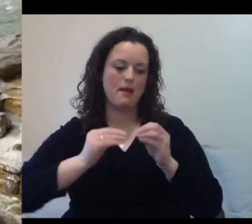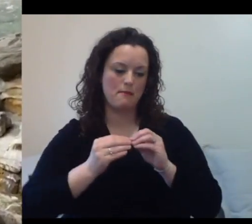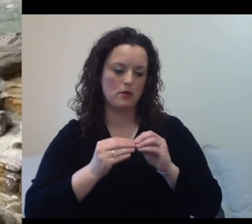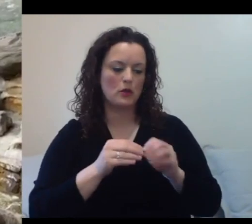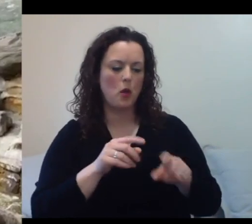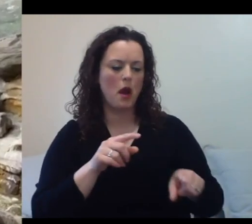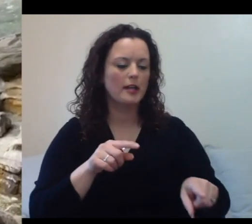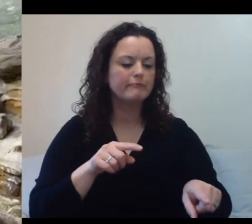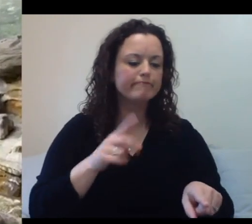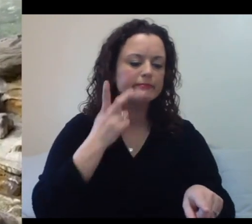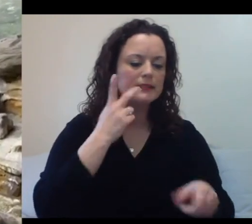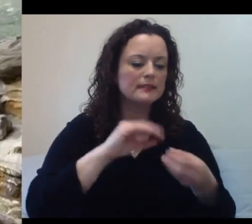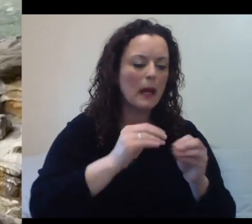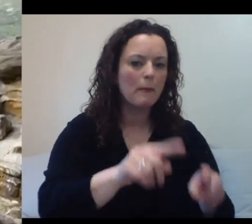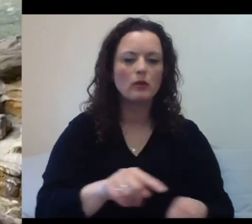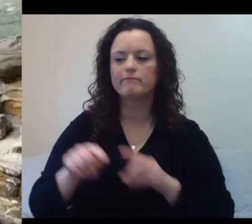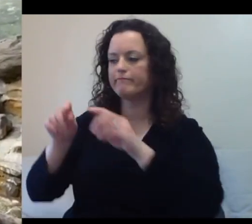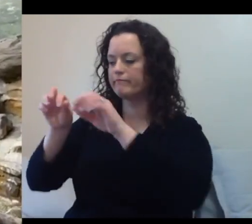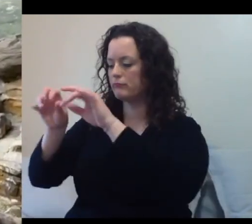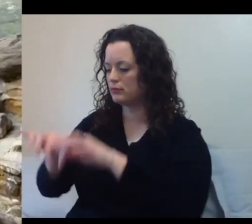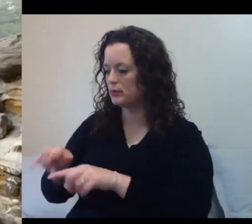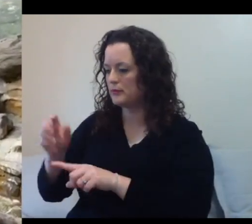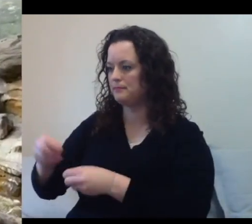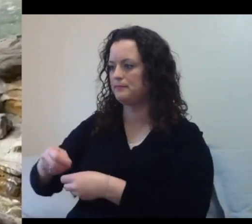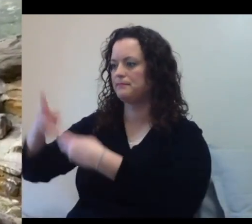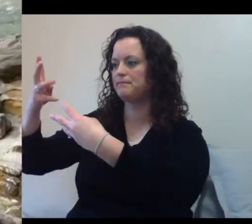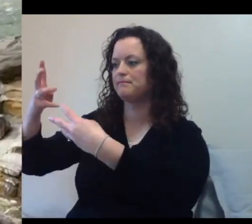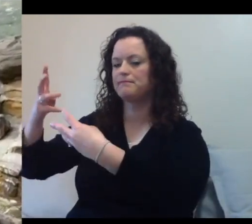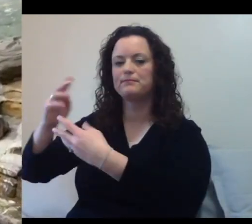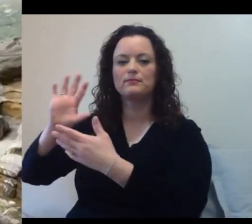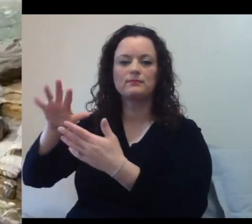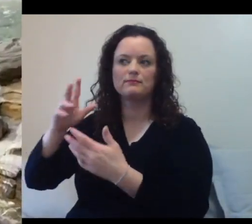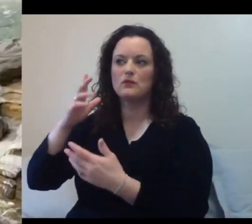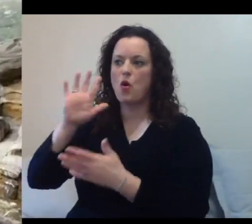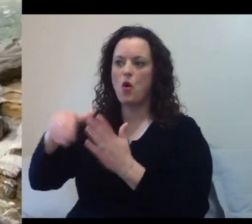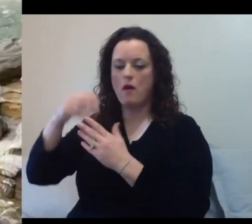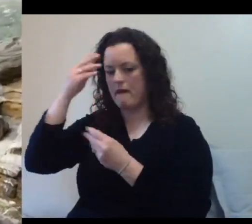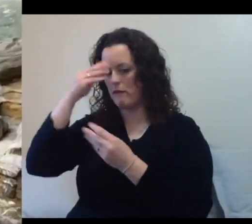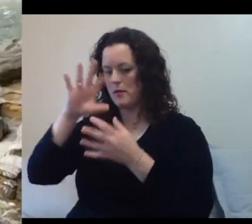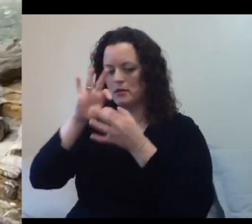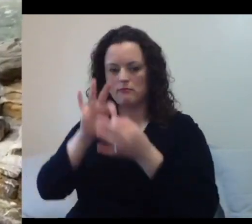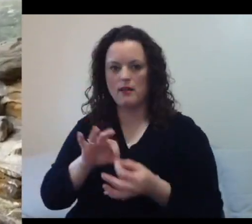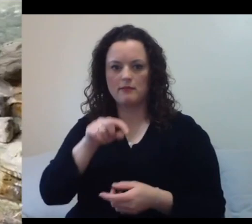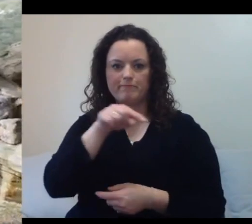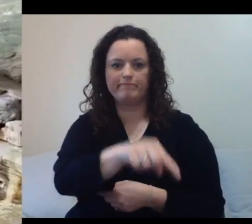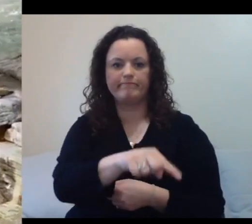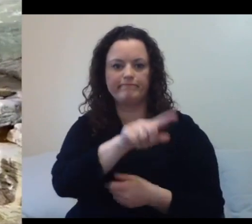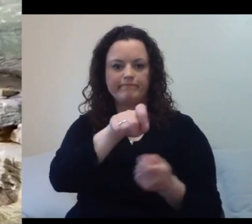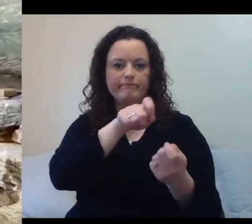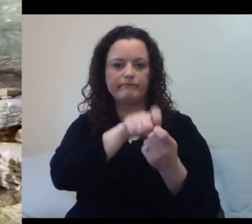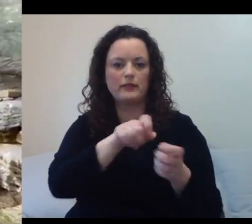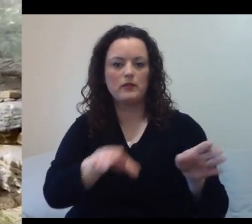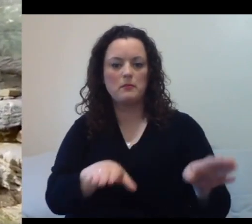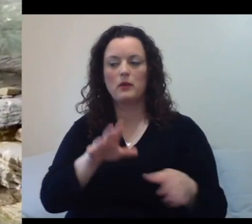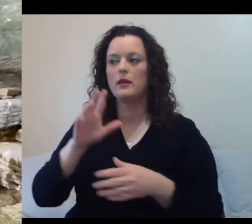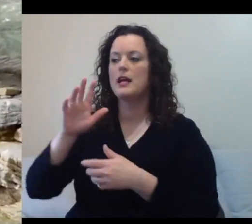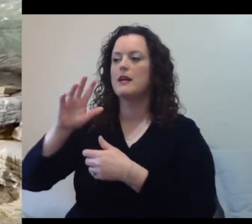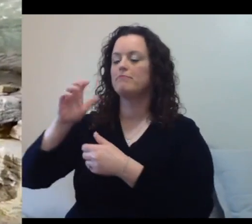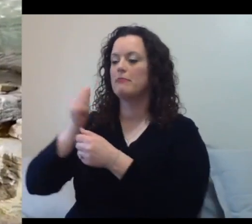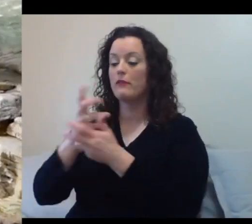Every animal has their own medical file. Every animal has their own file of everything that we observe throughout our day. So a lot of being a zookeeper